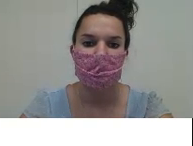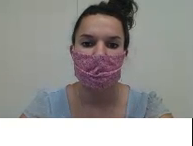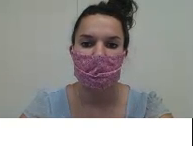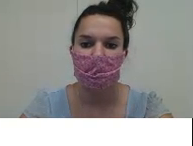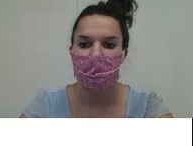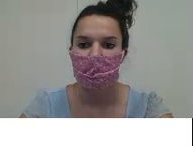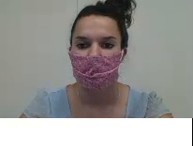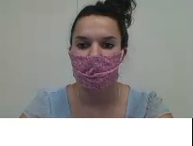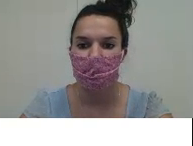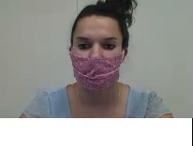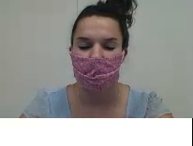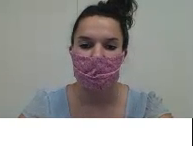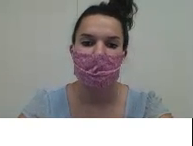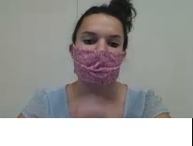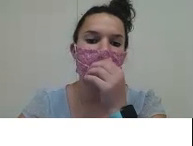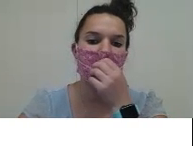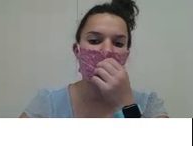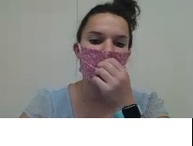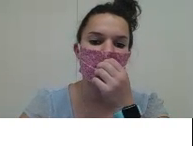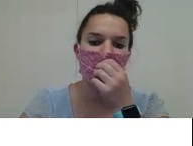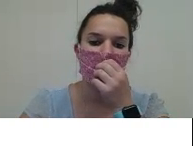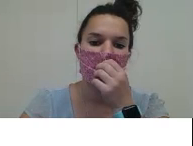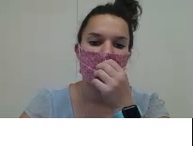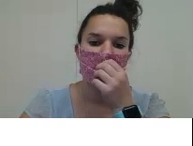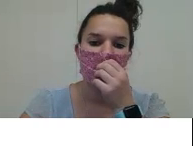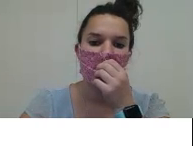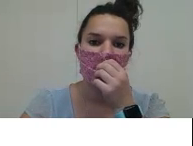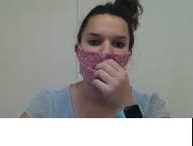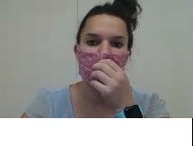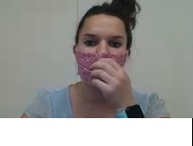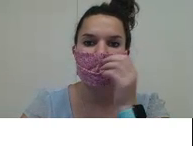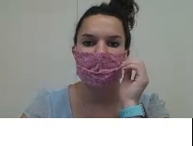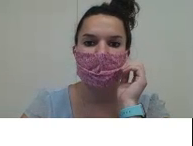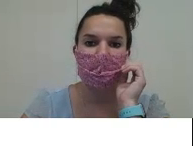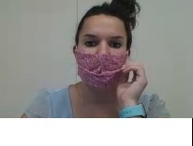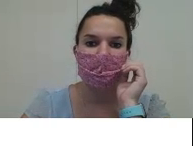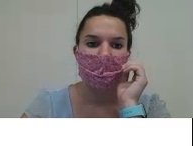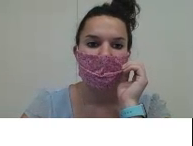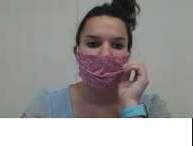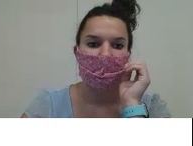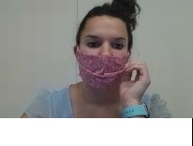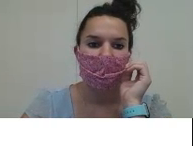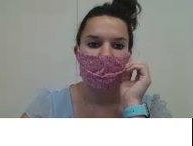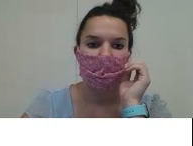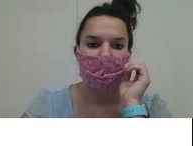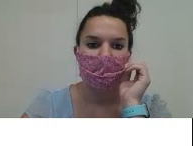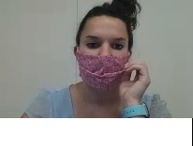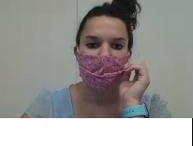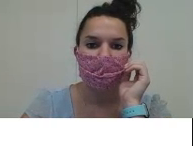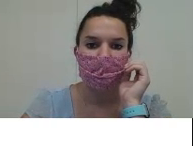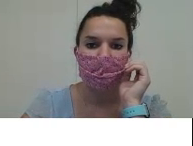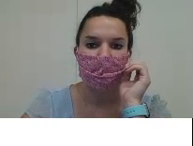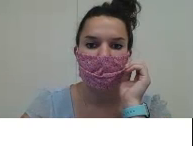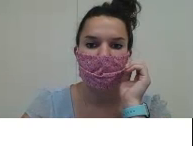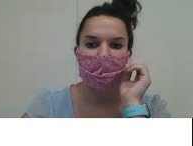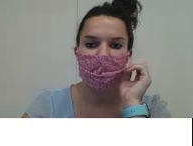three, four. How many dots? Four dots. Very good. Now if I erase